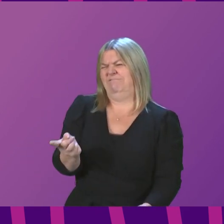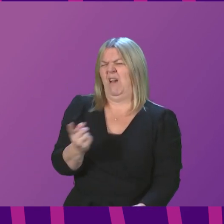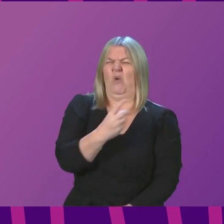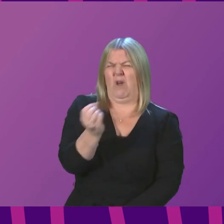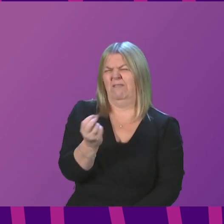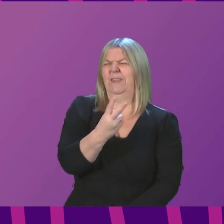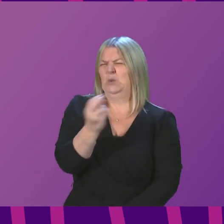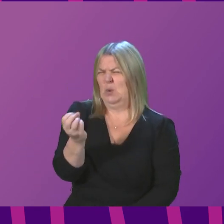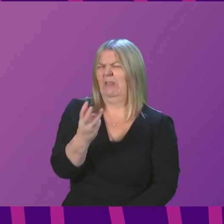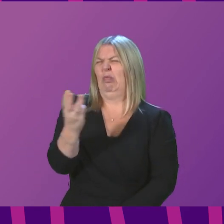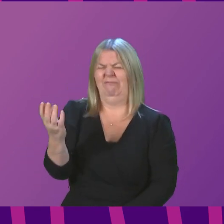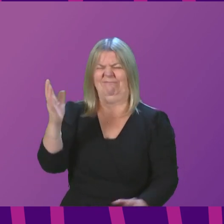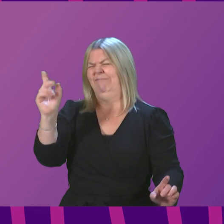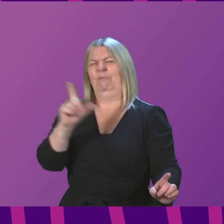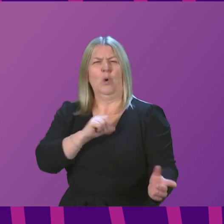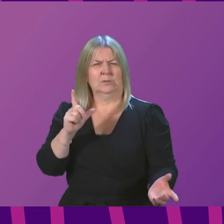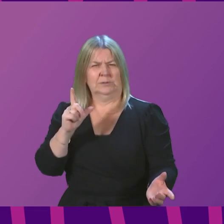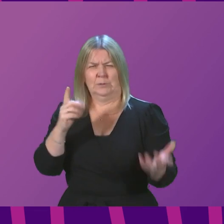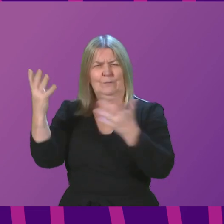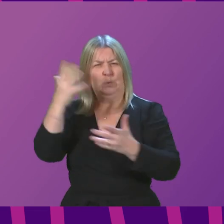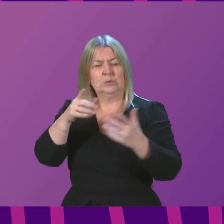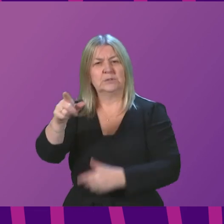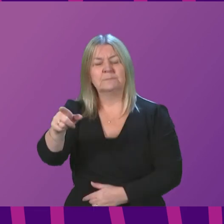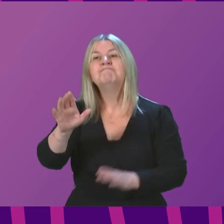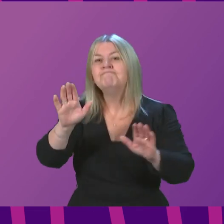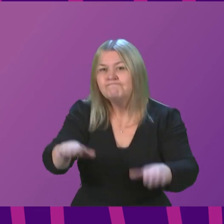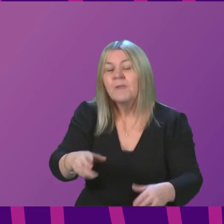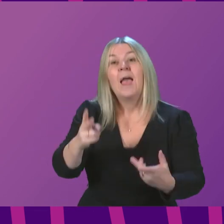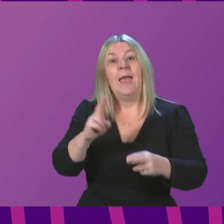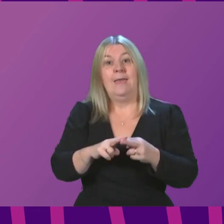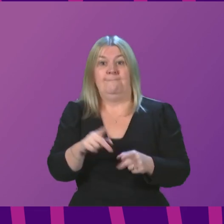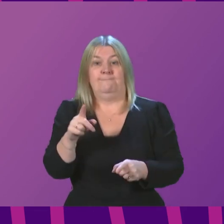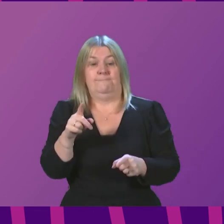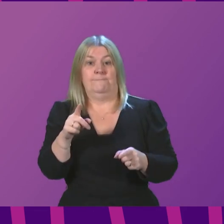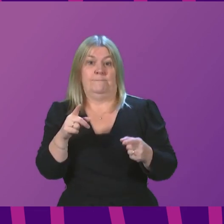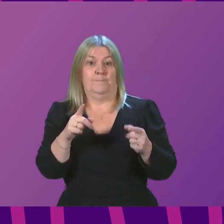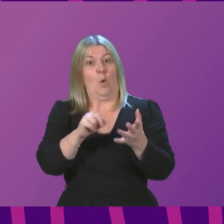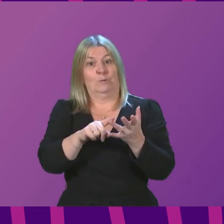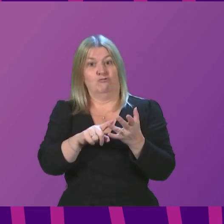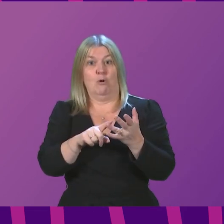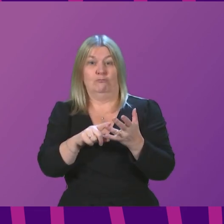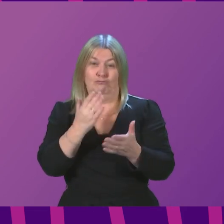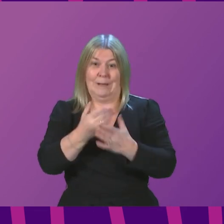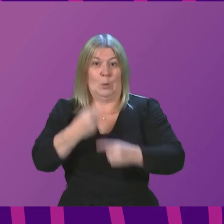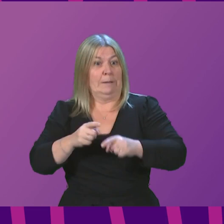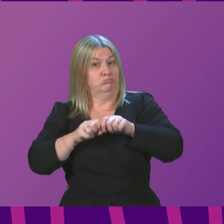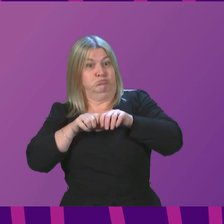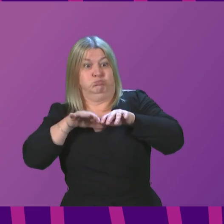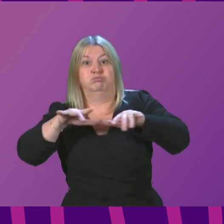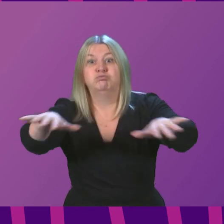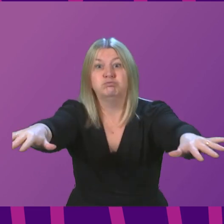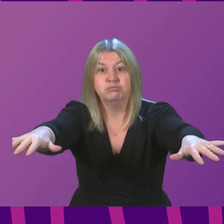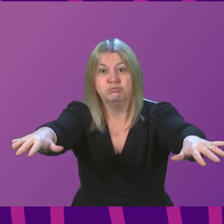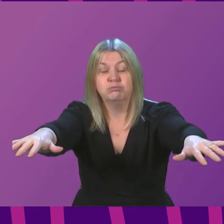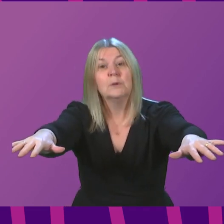so let me set it out again. Firstly, the higher transmissibility of Omicron means that large gatherings have a